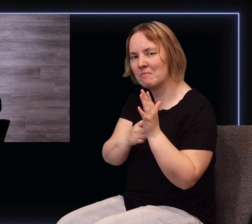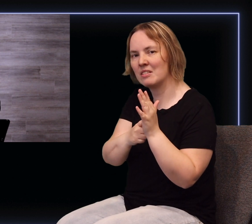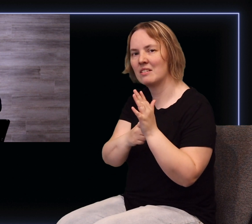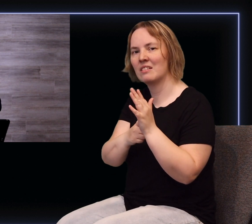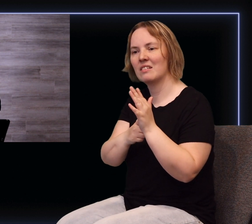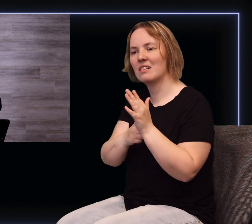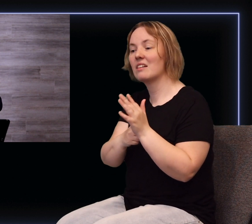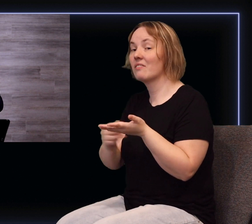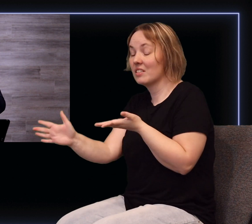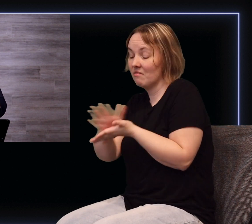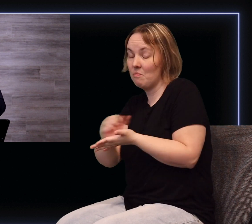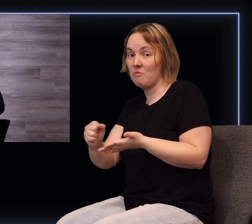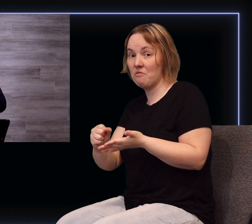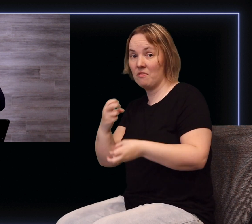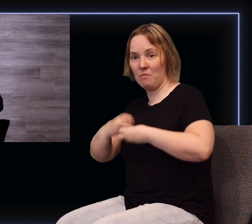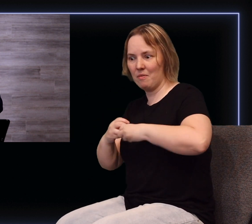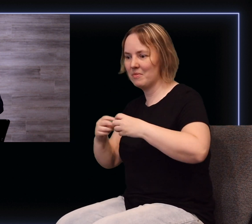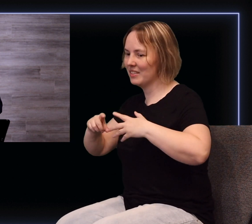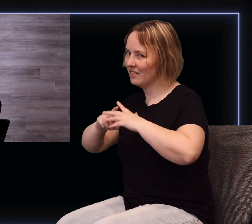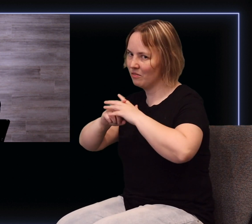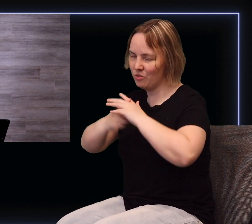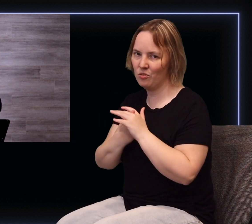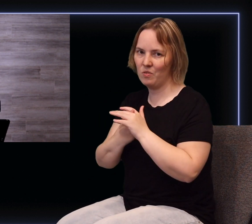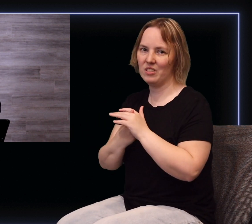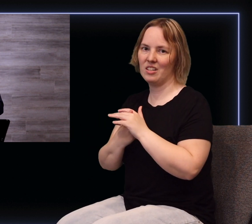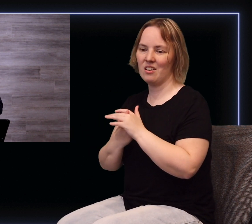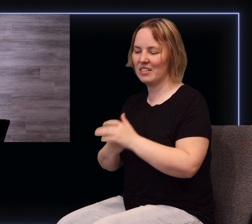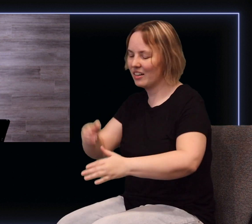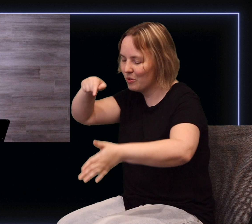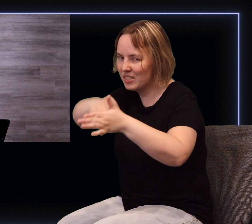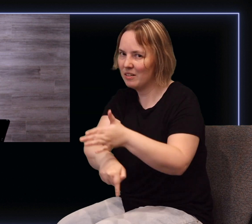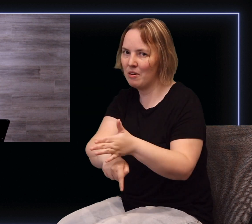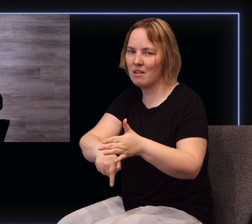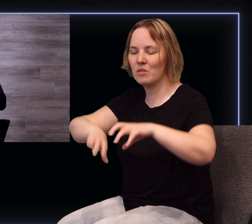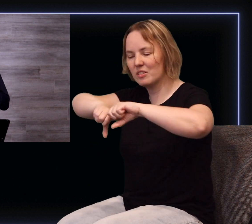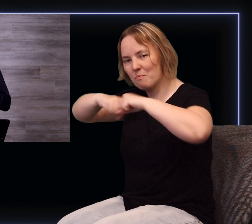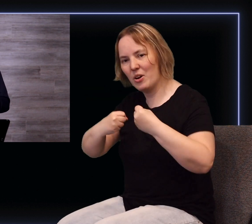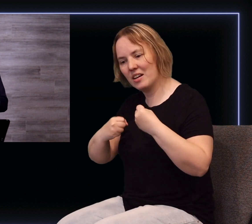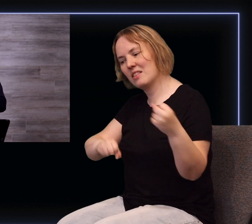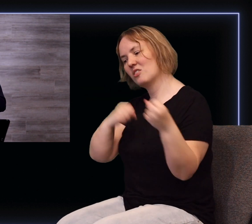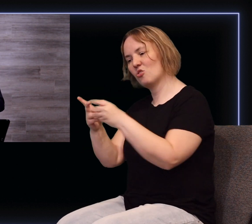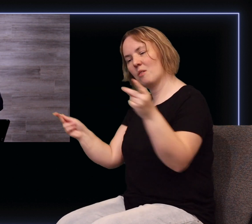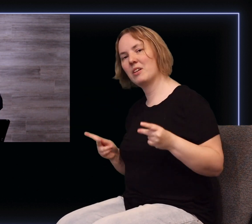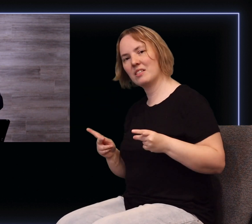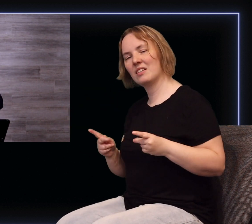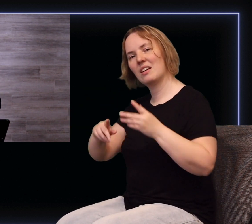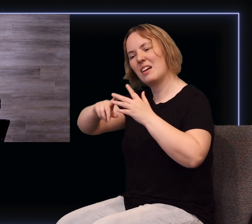actually going to get rid of that problem, he's got to deal with the root. He has to go a lot deeper. He wants to break that stronghold at its root